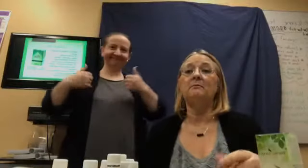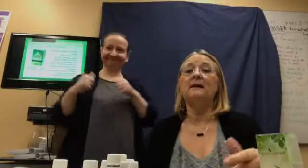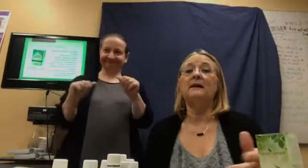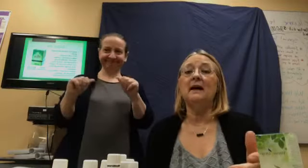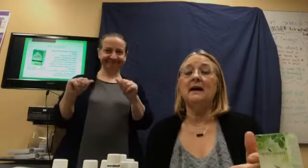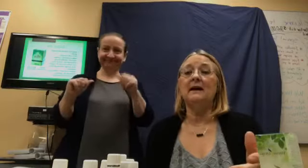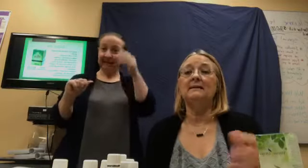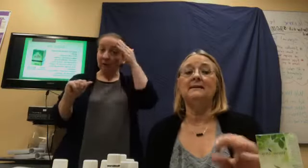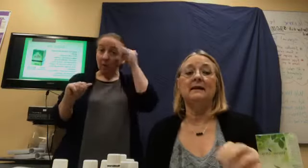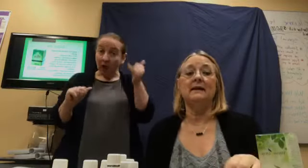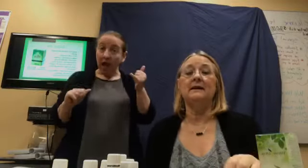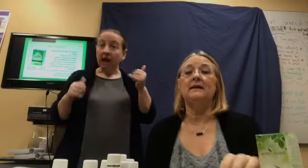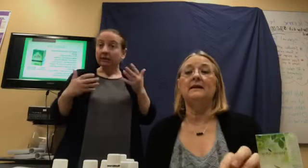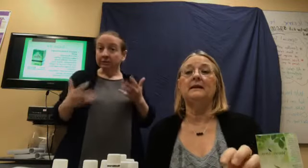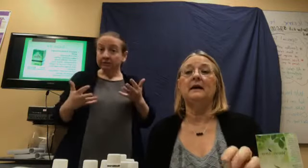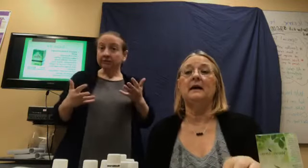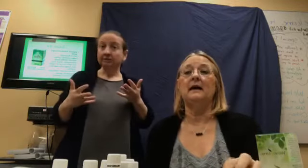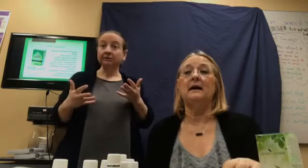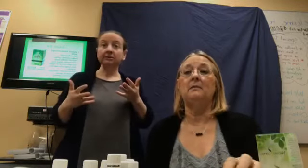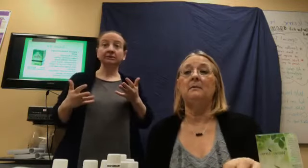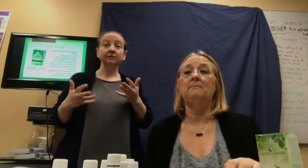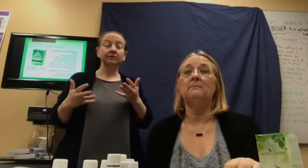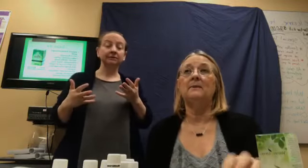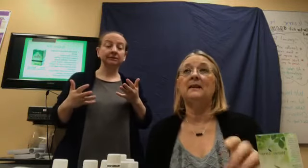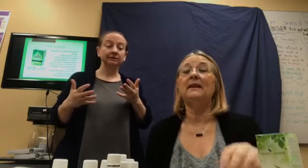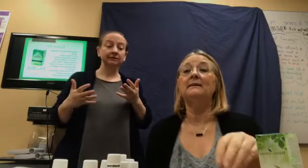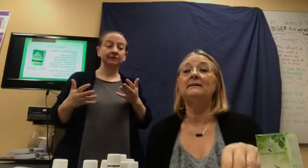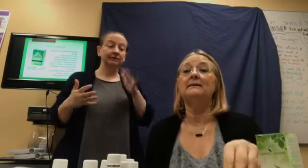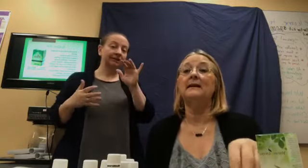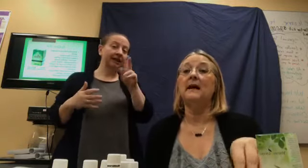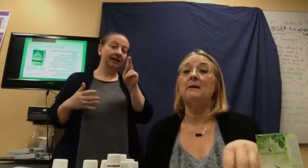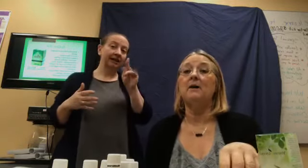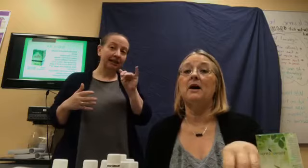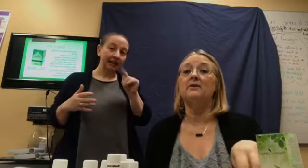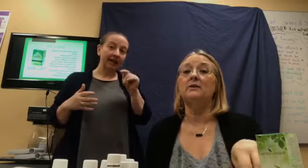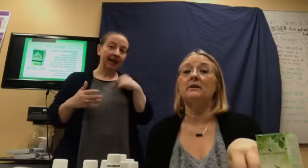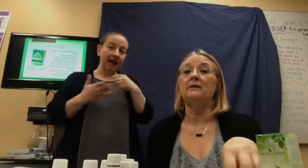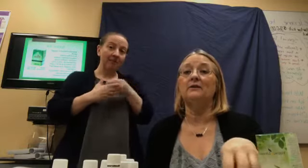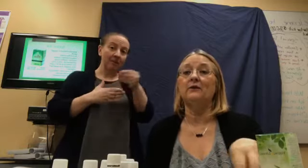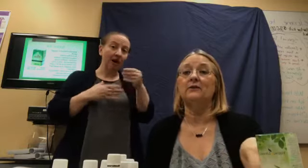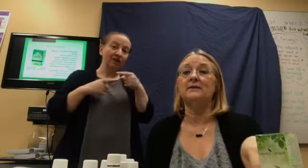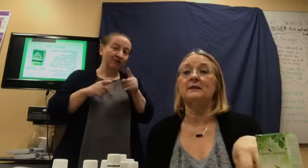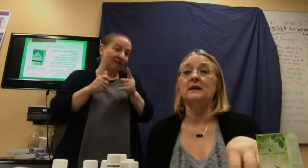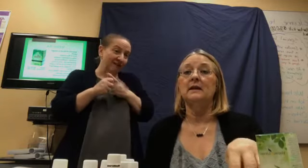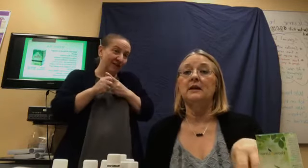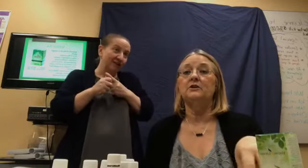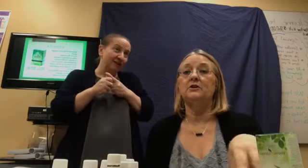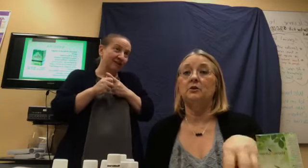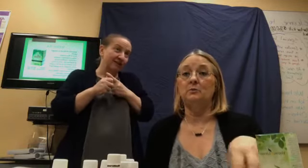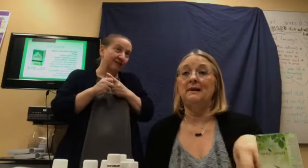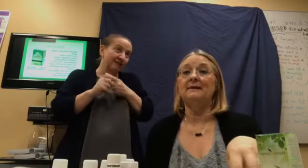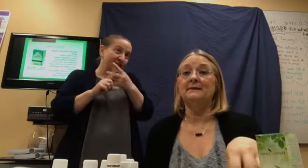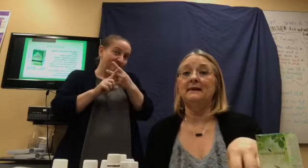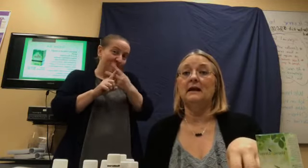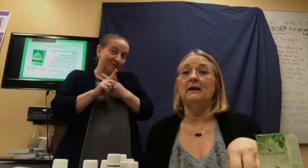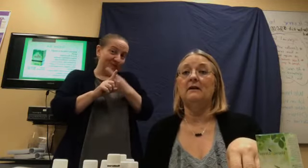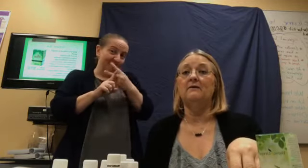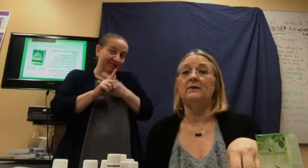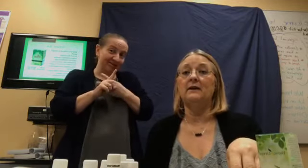because in, um, the kits that I bought during the first two months of the,